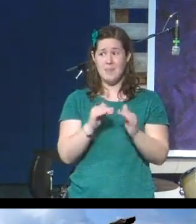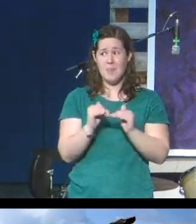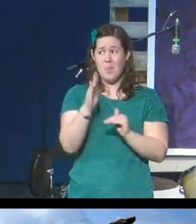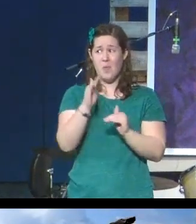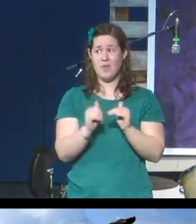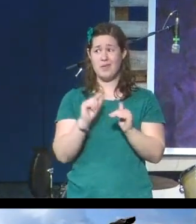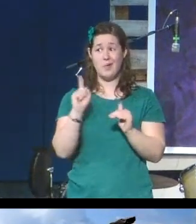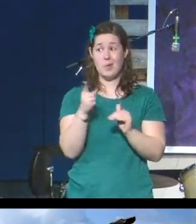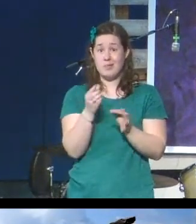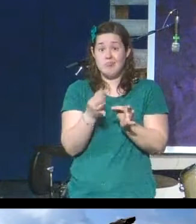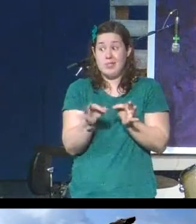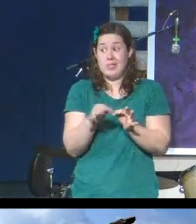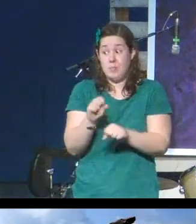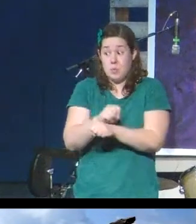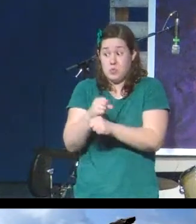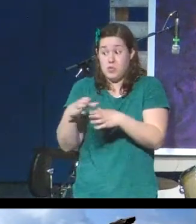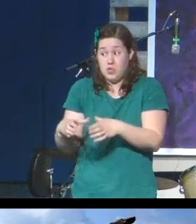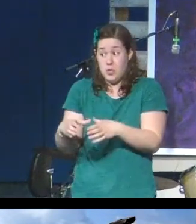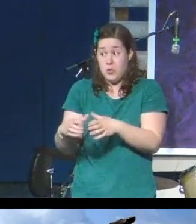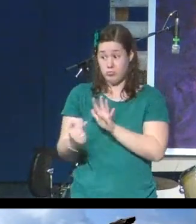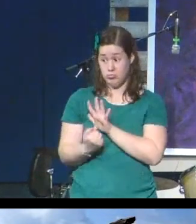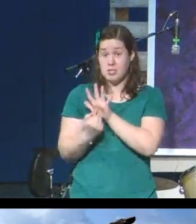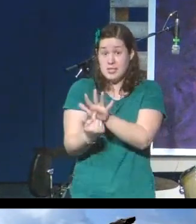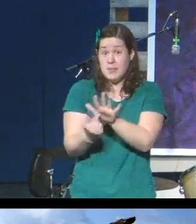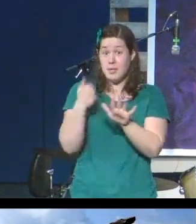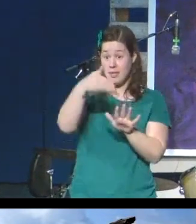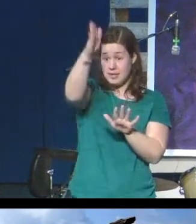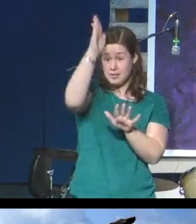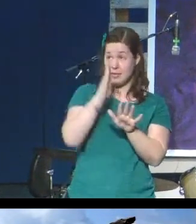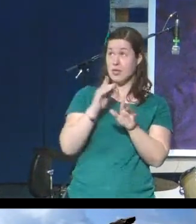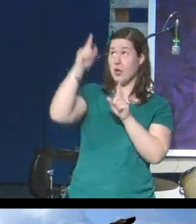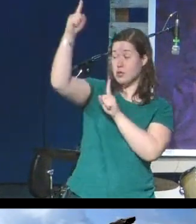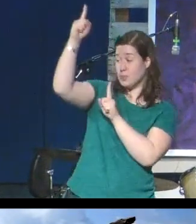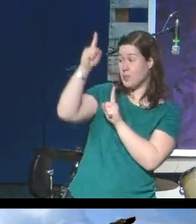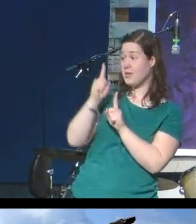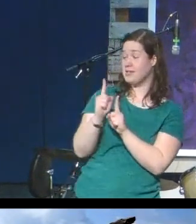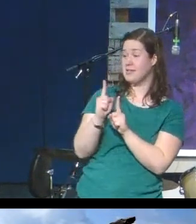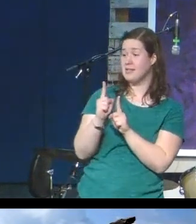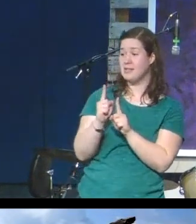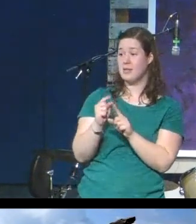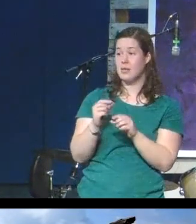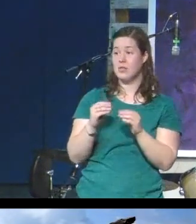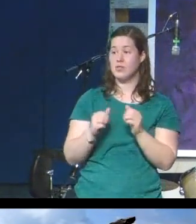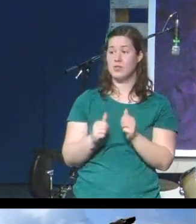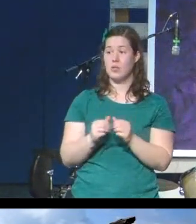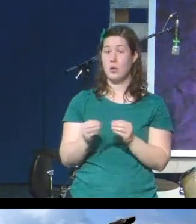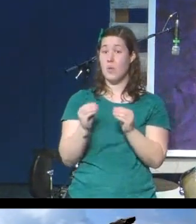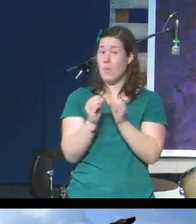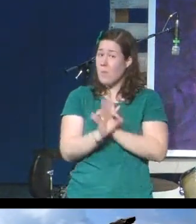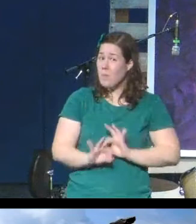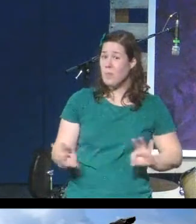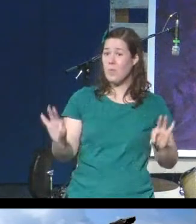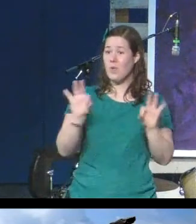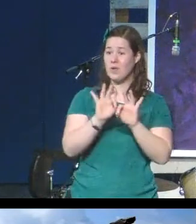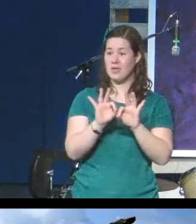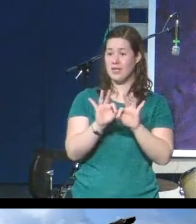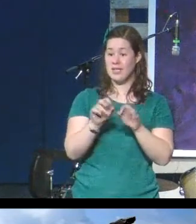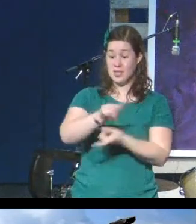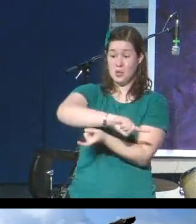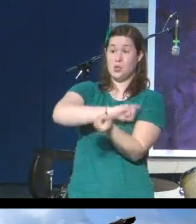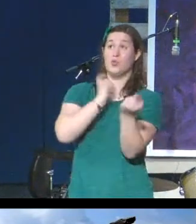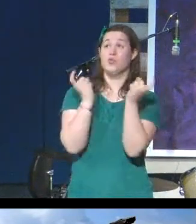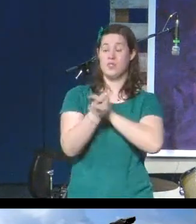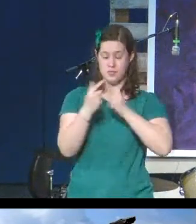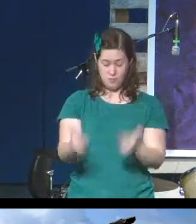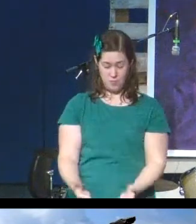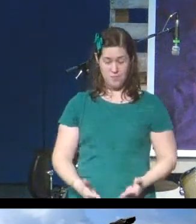symbolize God's presence. More importantly, it is a transformed life. It is